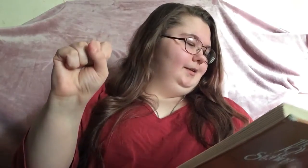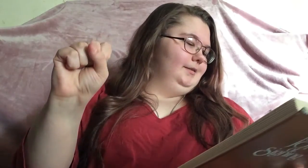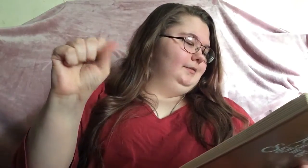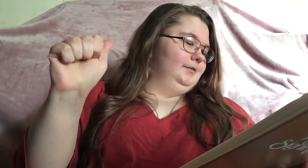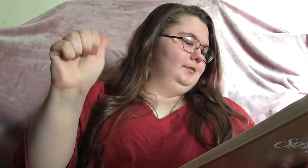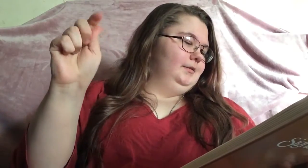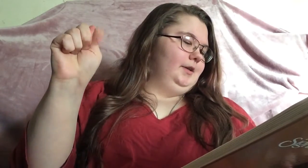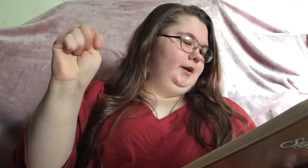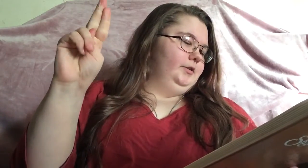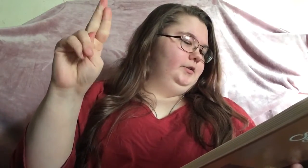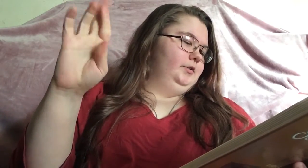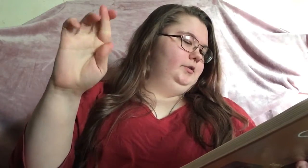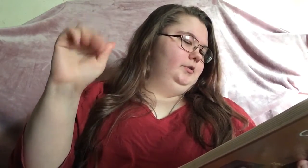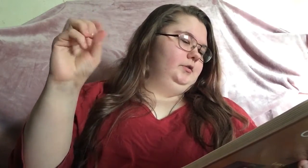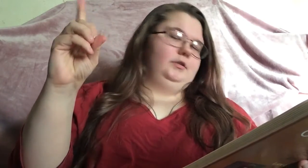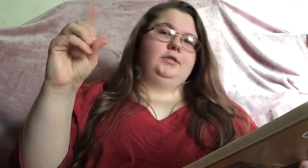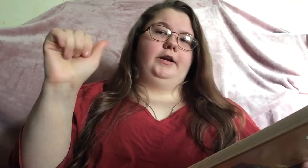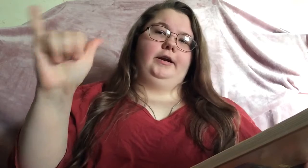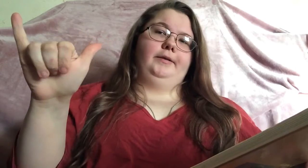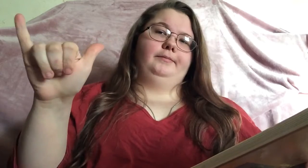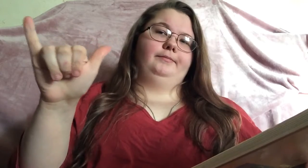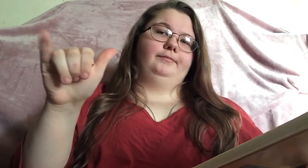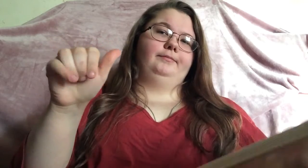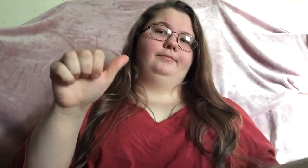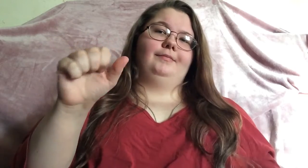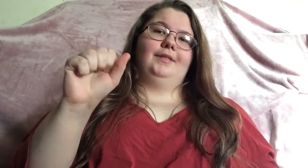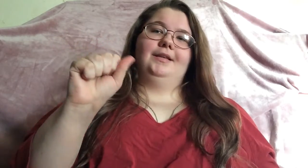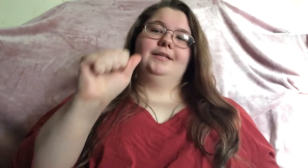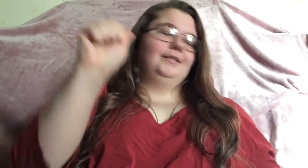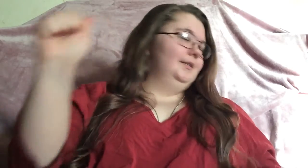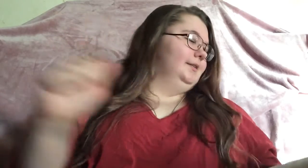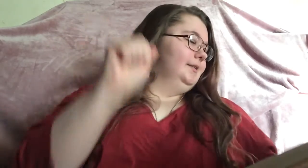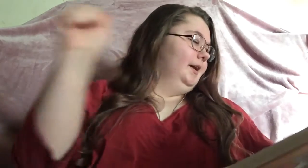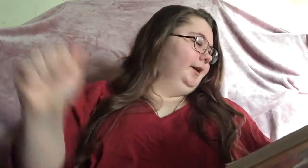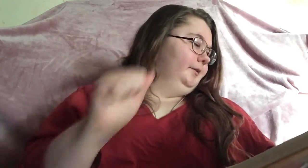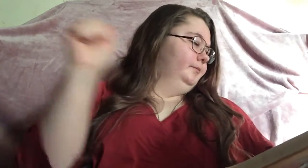sat saturday saturday